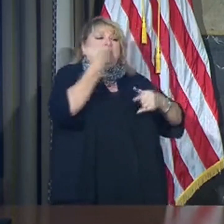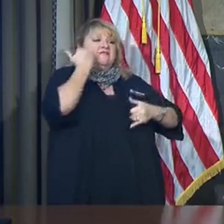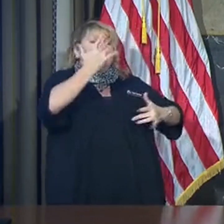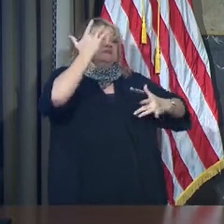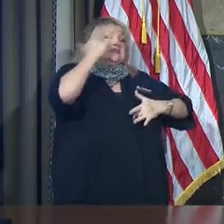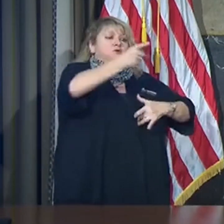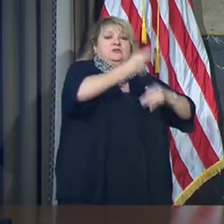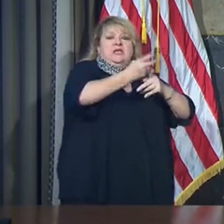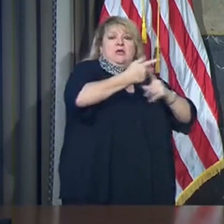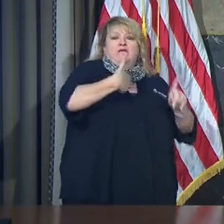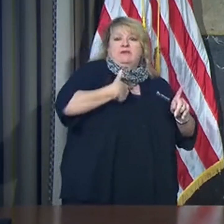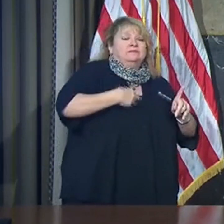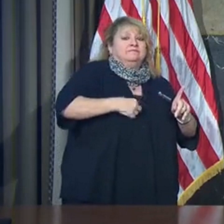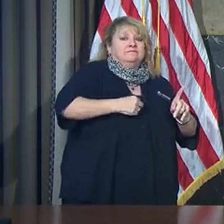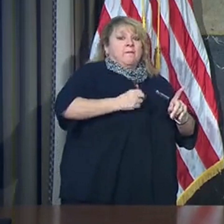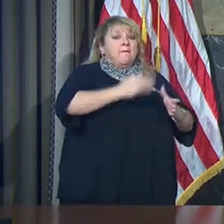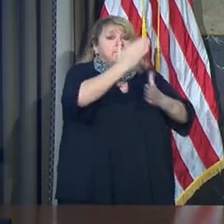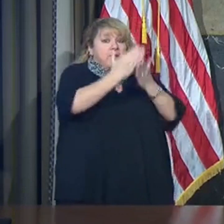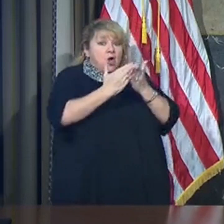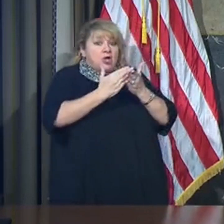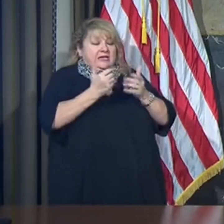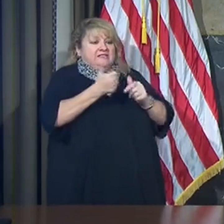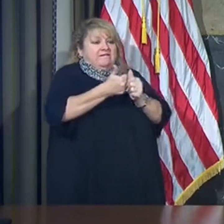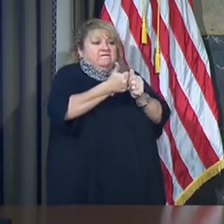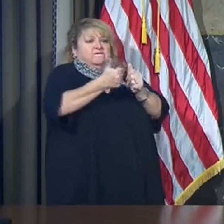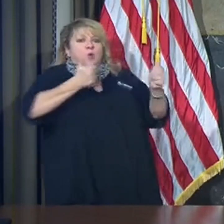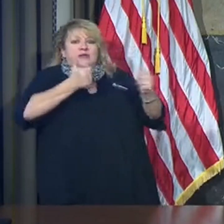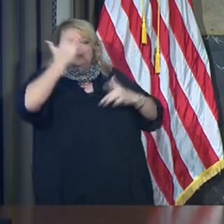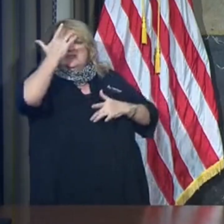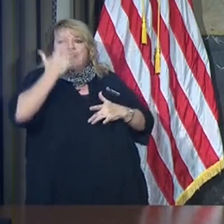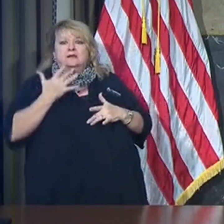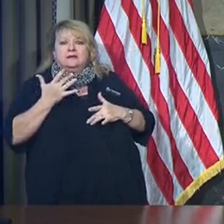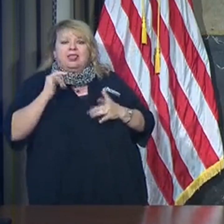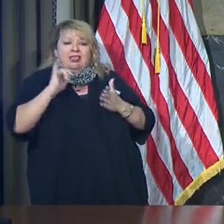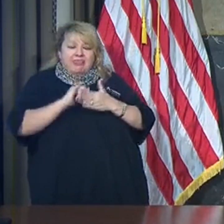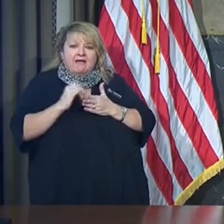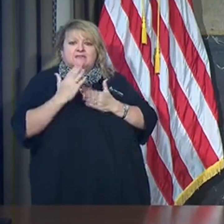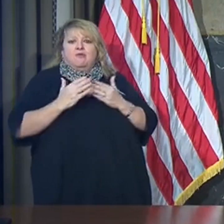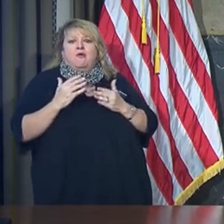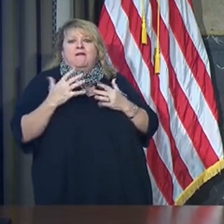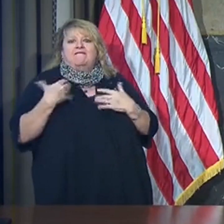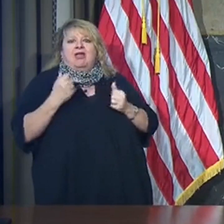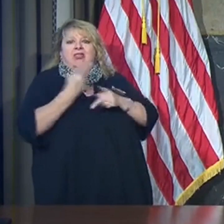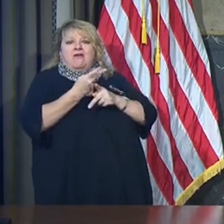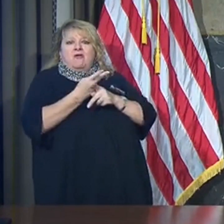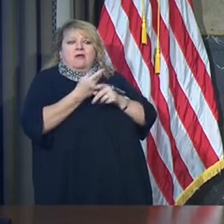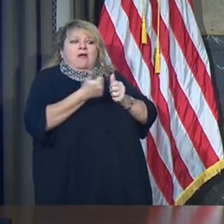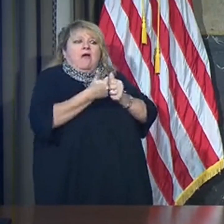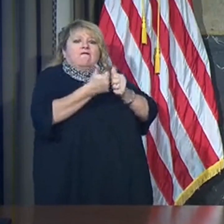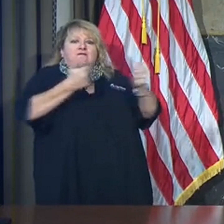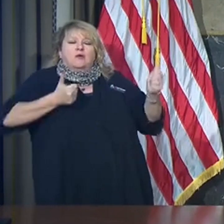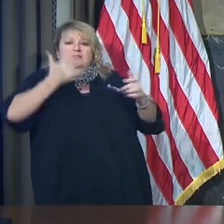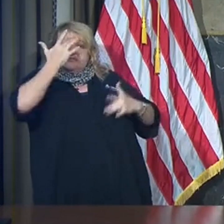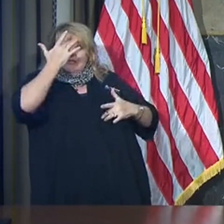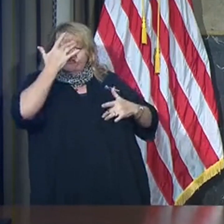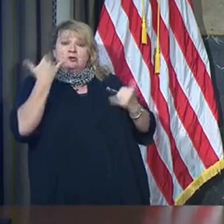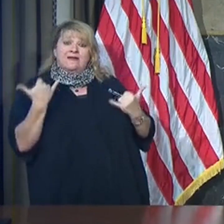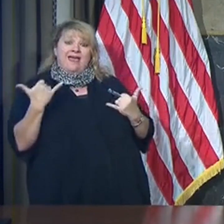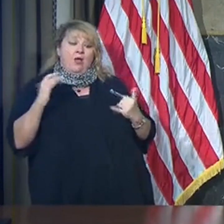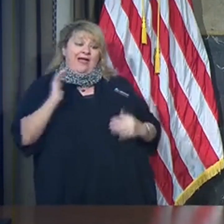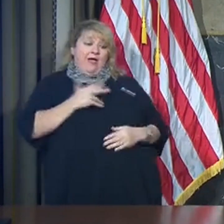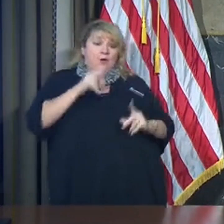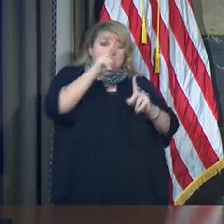So for every citizen in Louisiana, looking at the curve as we currently see it, you are now health care